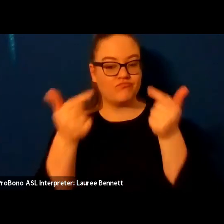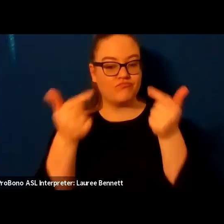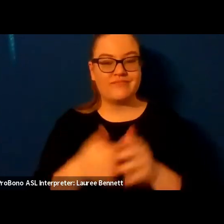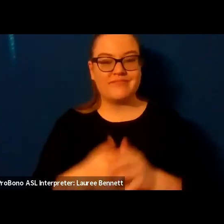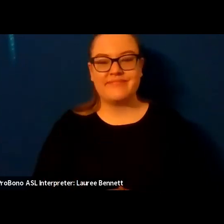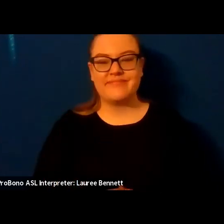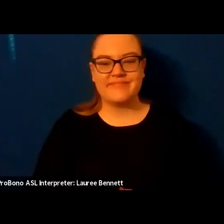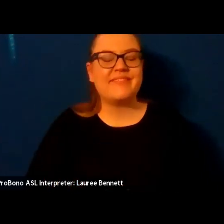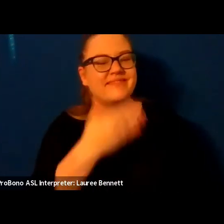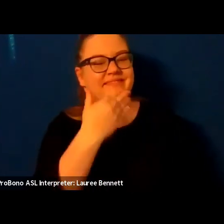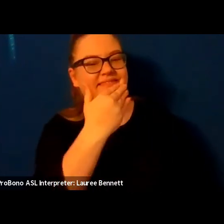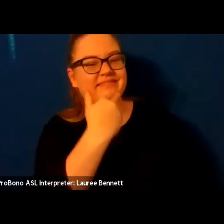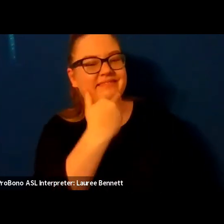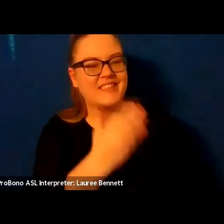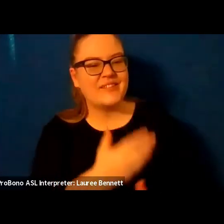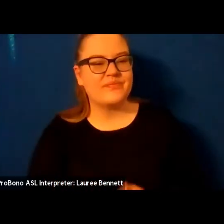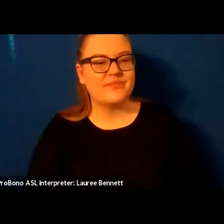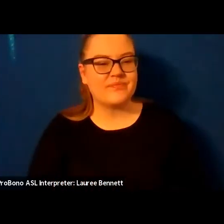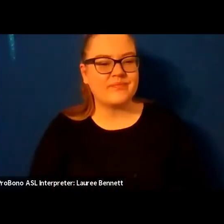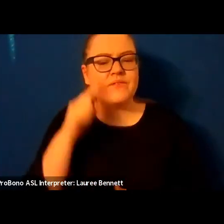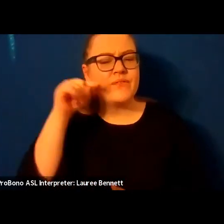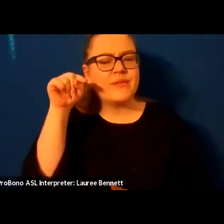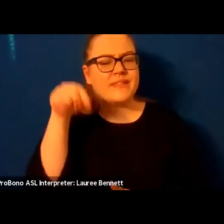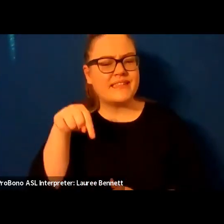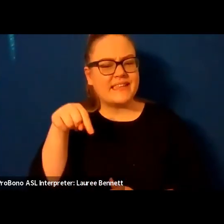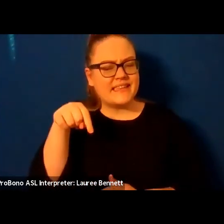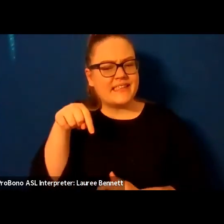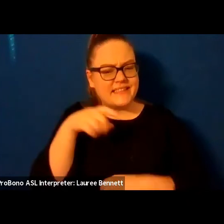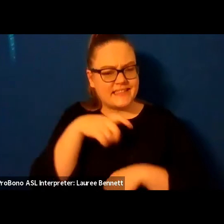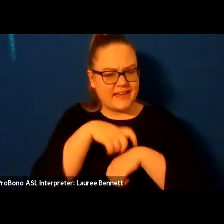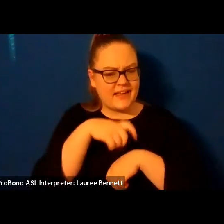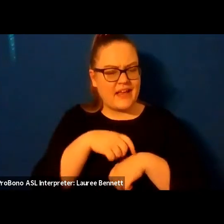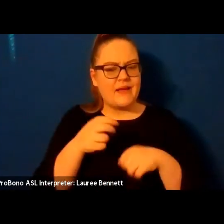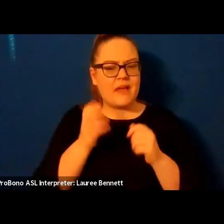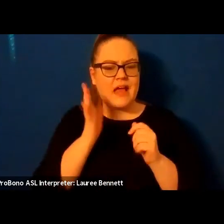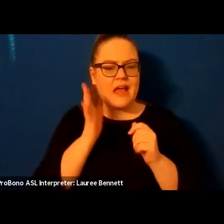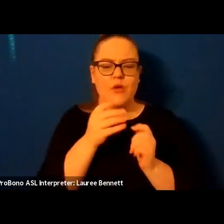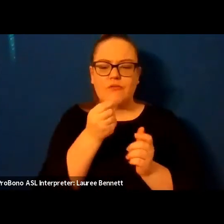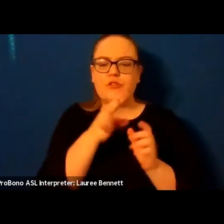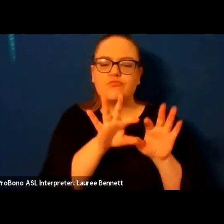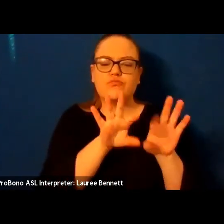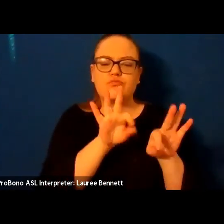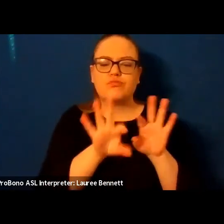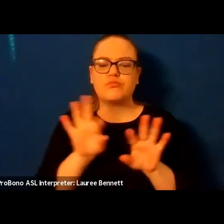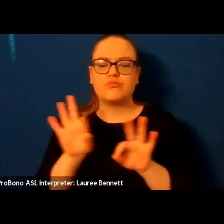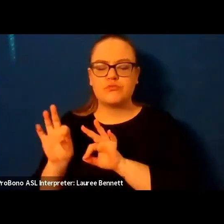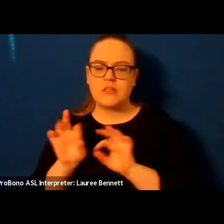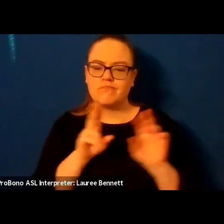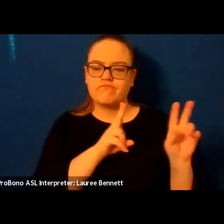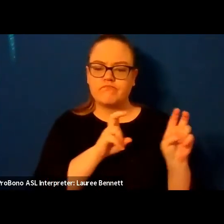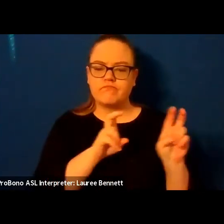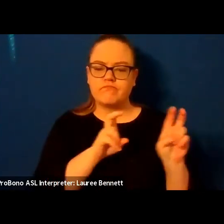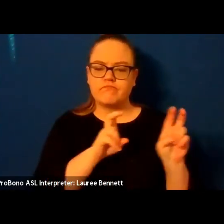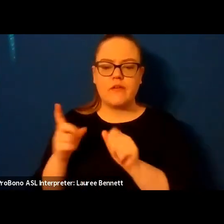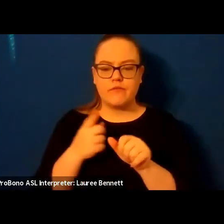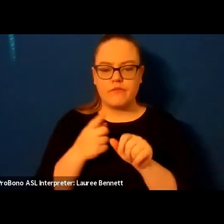thanks um for this round i'm going to read some selections from one of the longer sectioned poems in